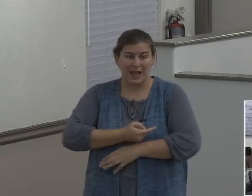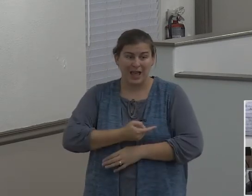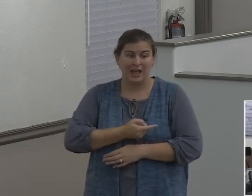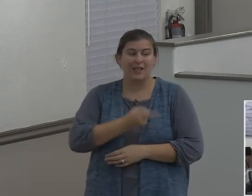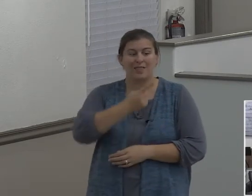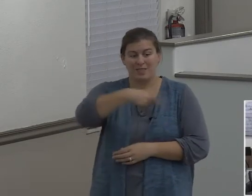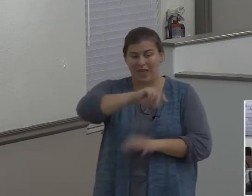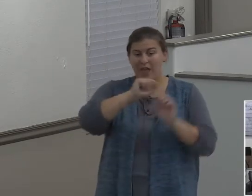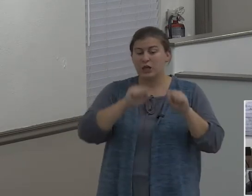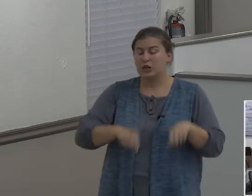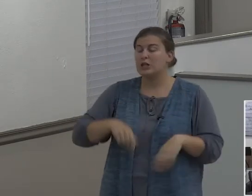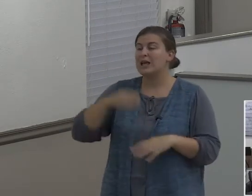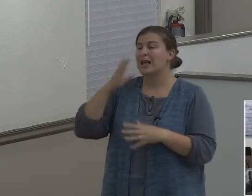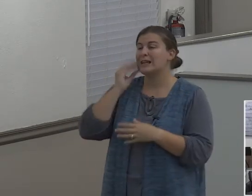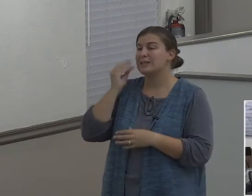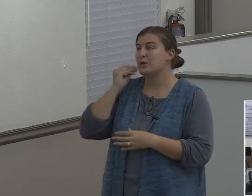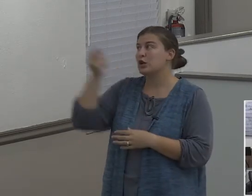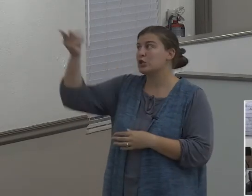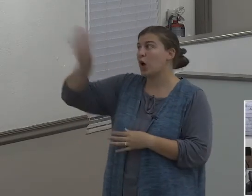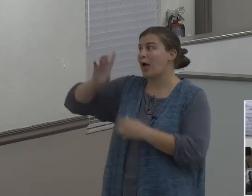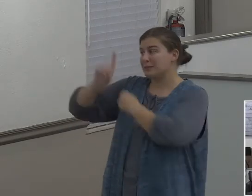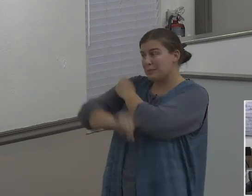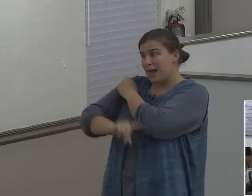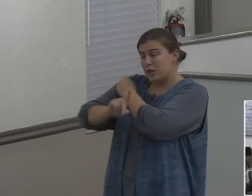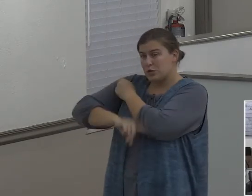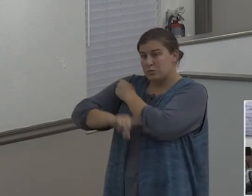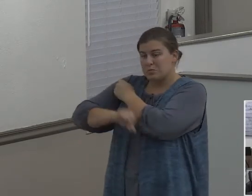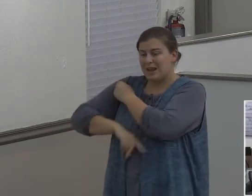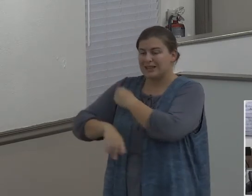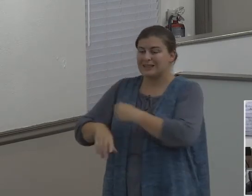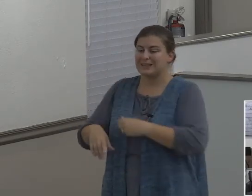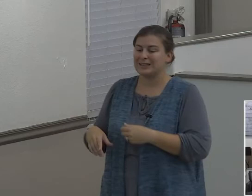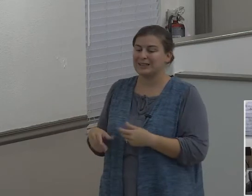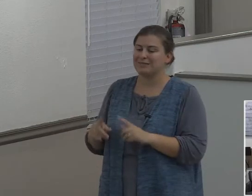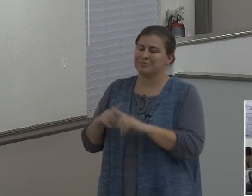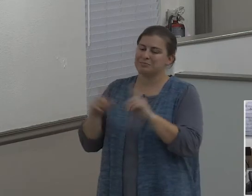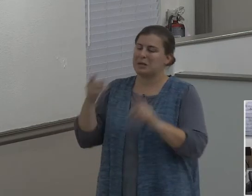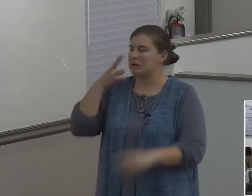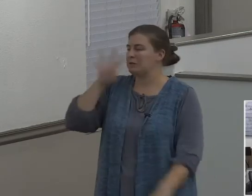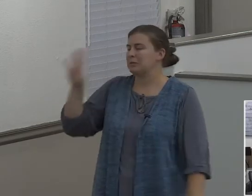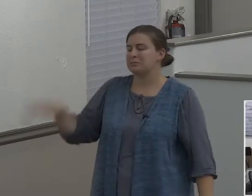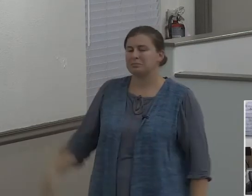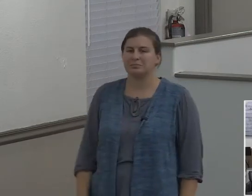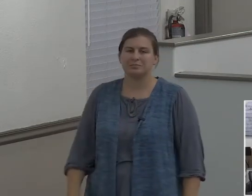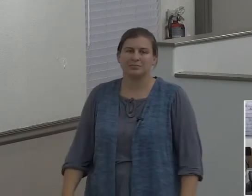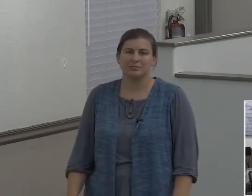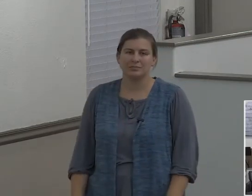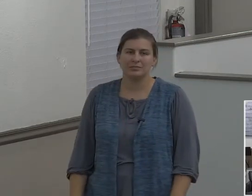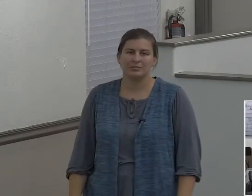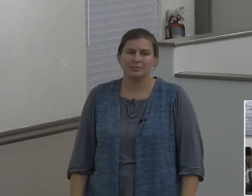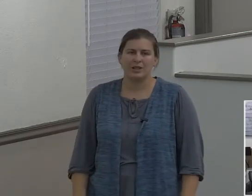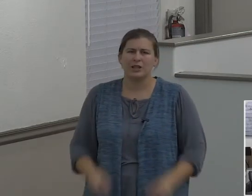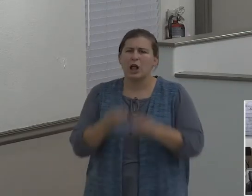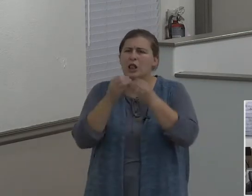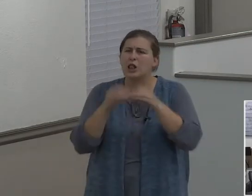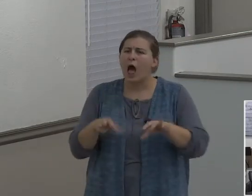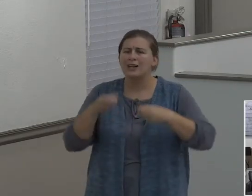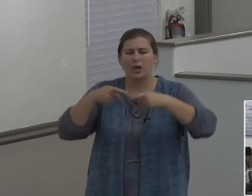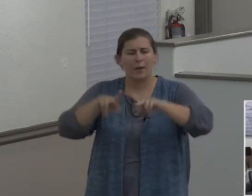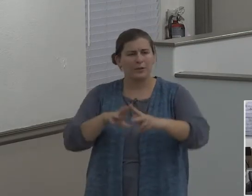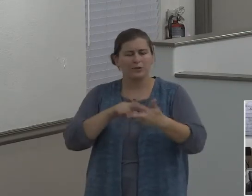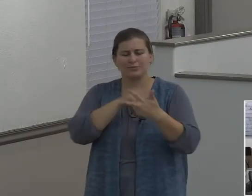they can just totally ignore it. What a lost opportunity. Here's the point of this third point.